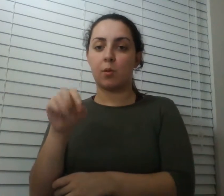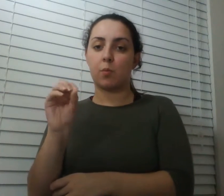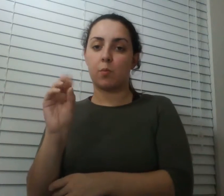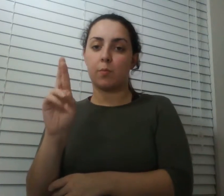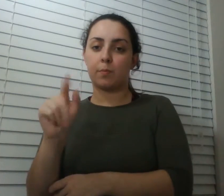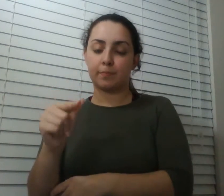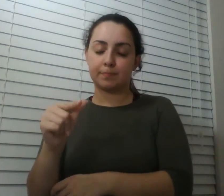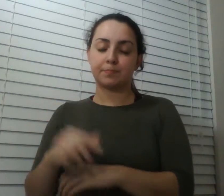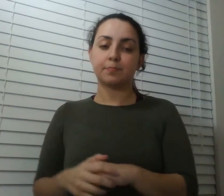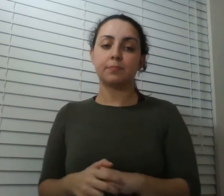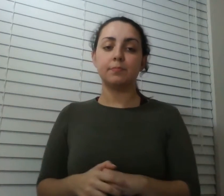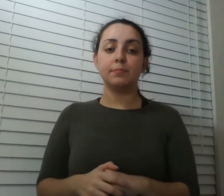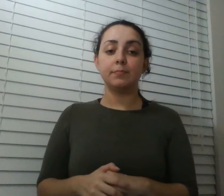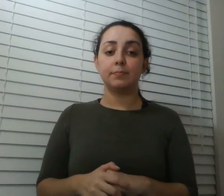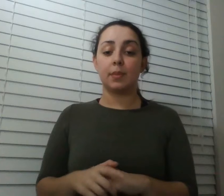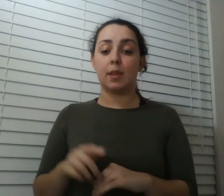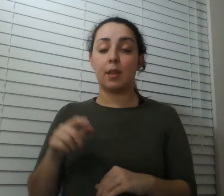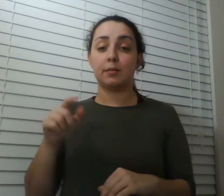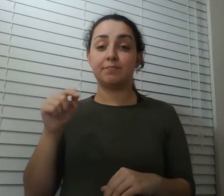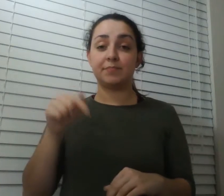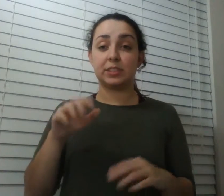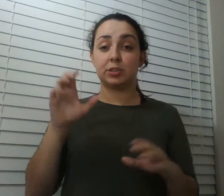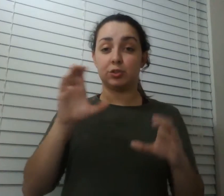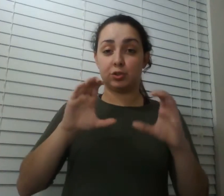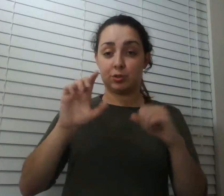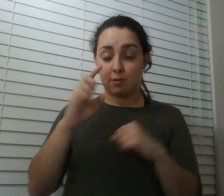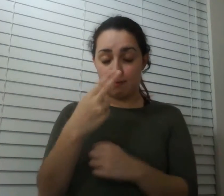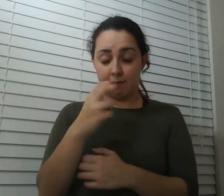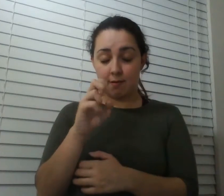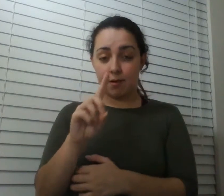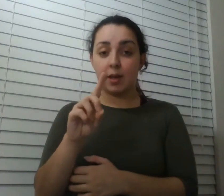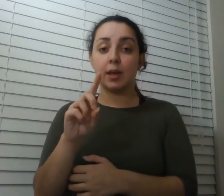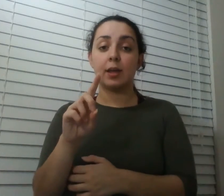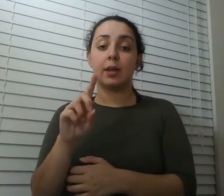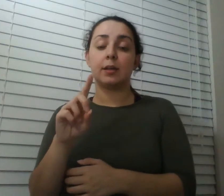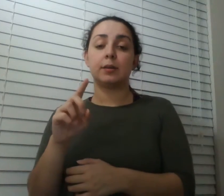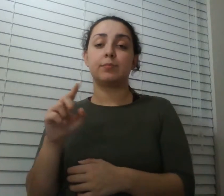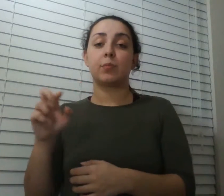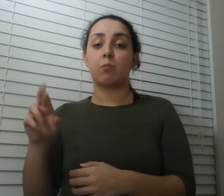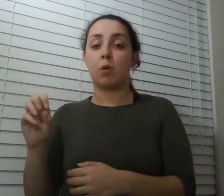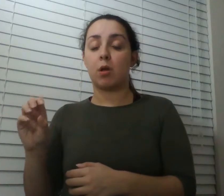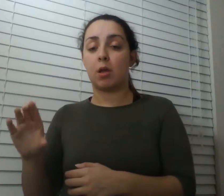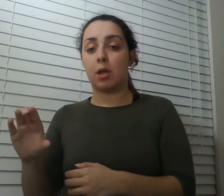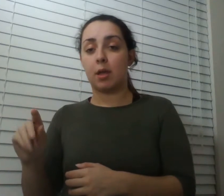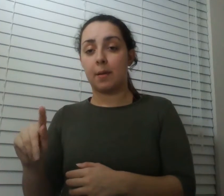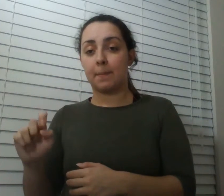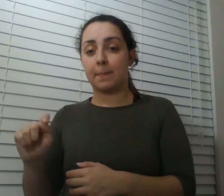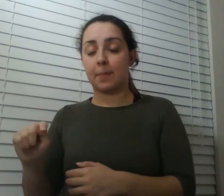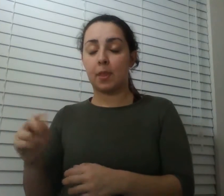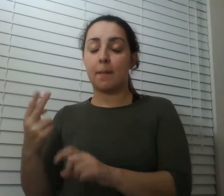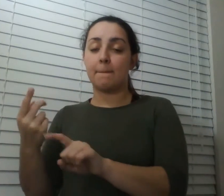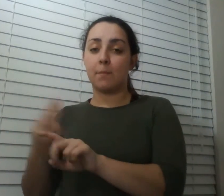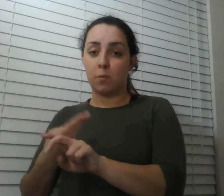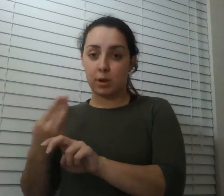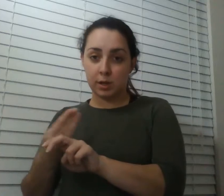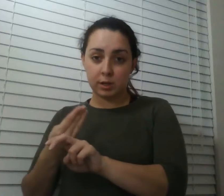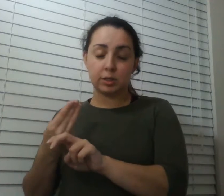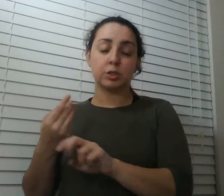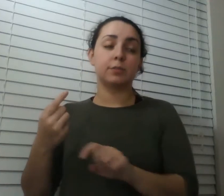hey this is jad radio lab is supported by rocket mortgage by quicken loans chances are you're confident when it comes to your work your